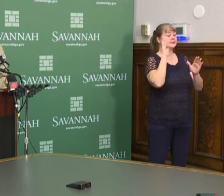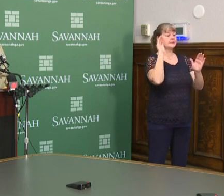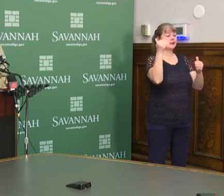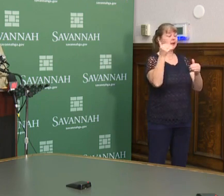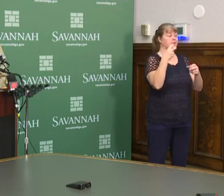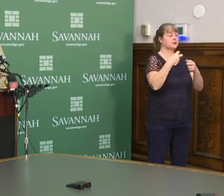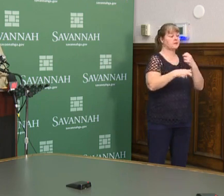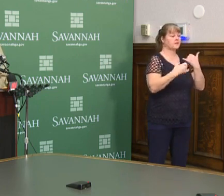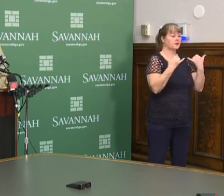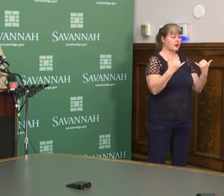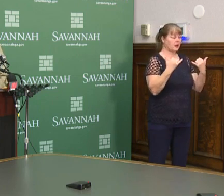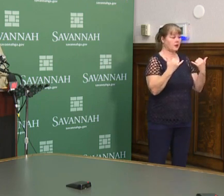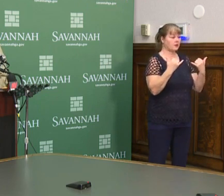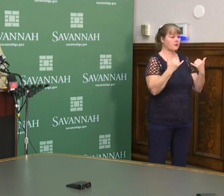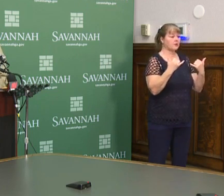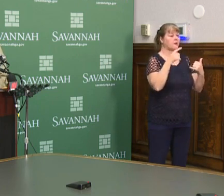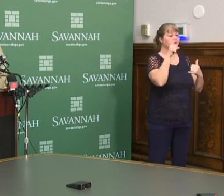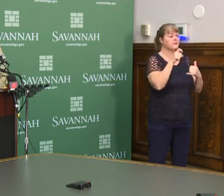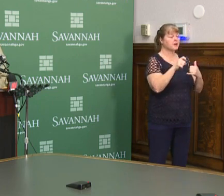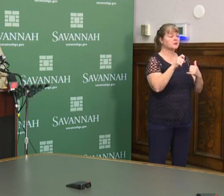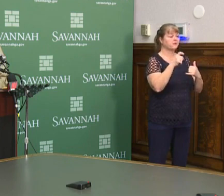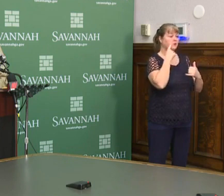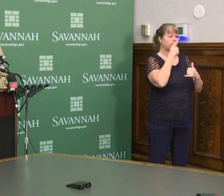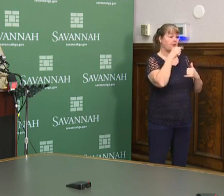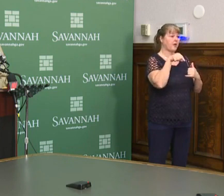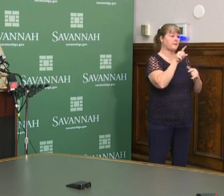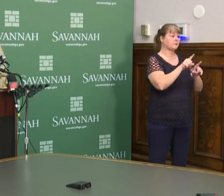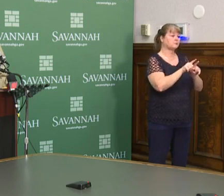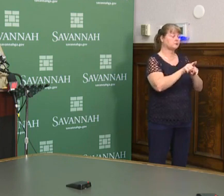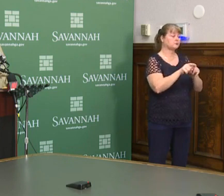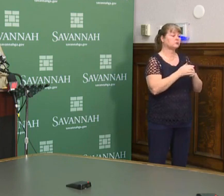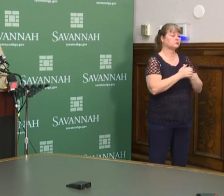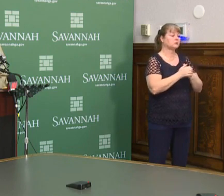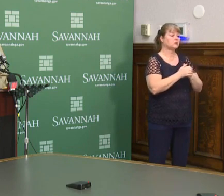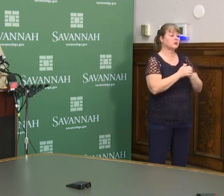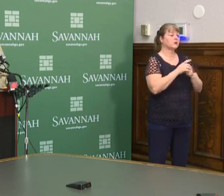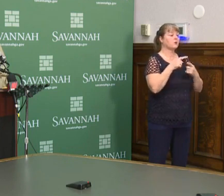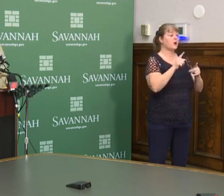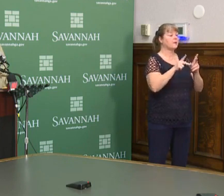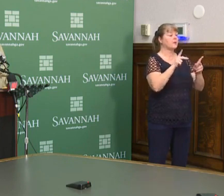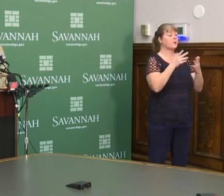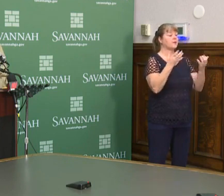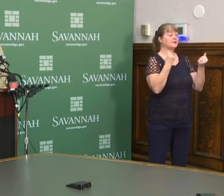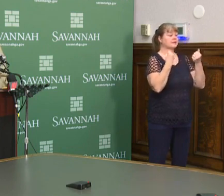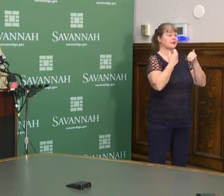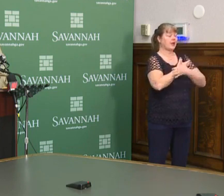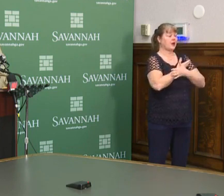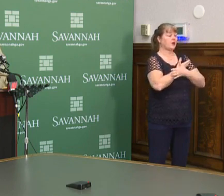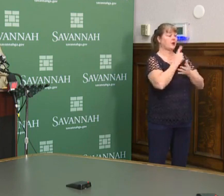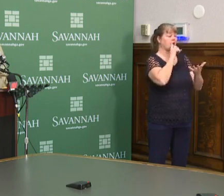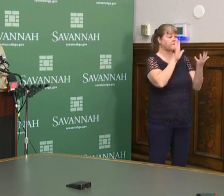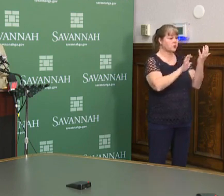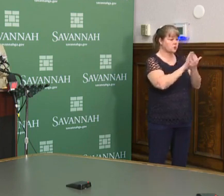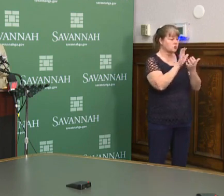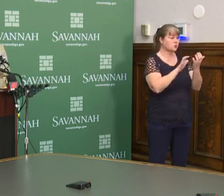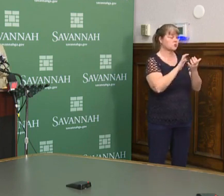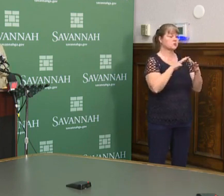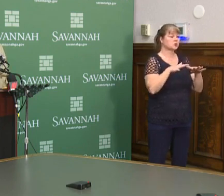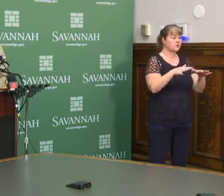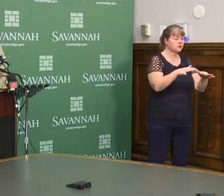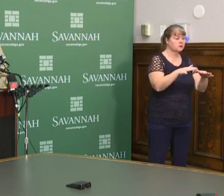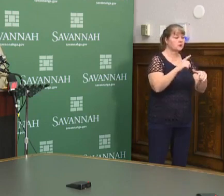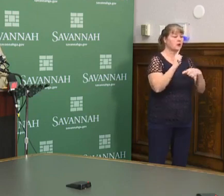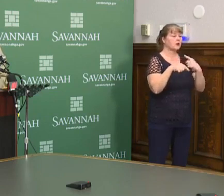now and they must have been for them, and while people might have been scared and confused and confused and